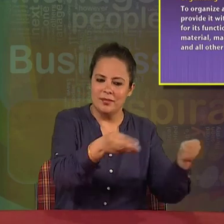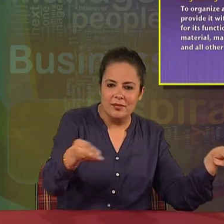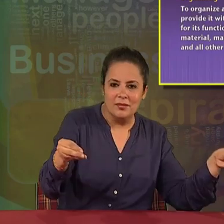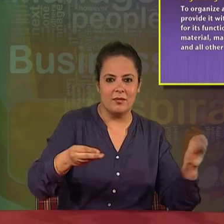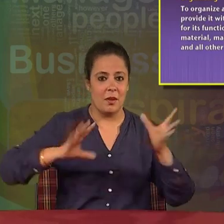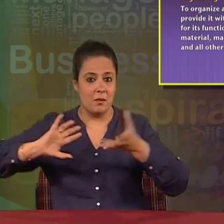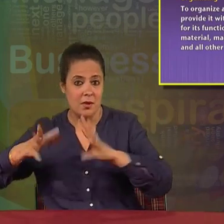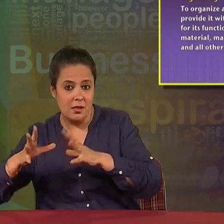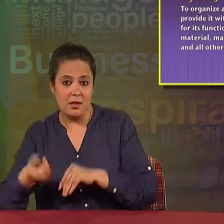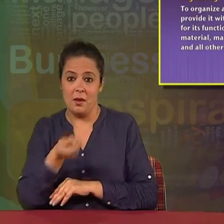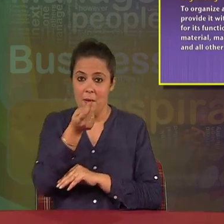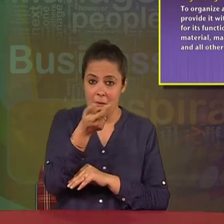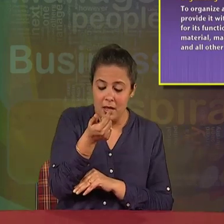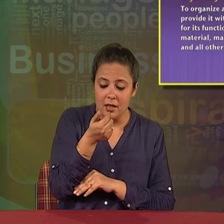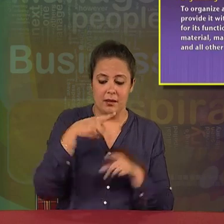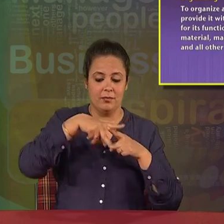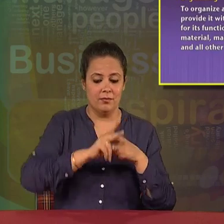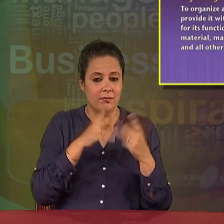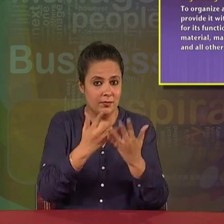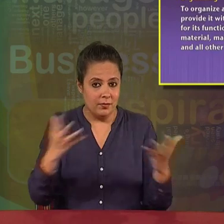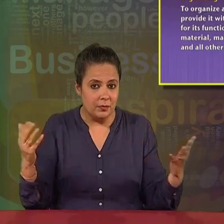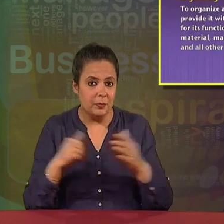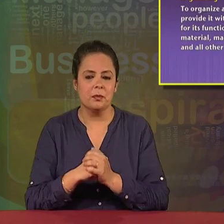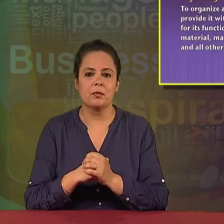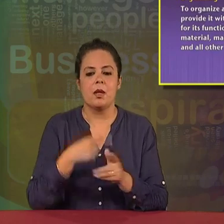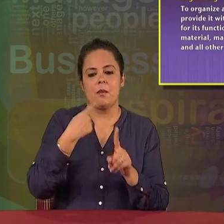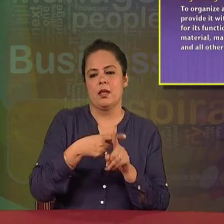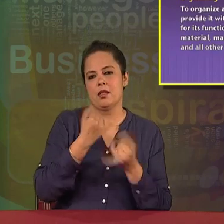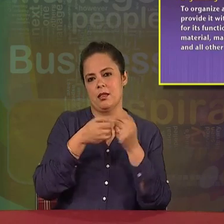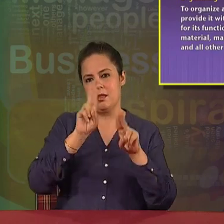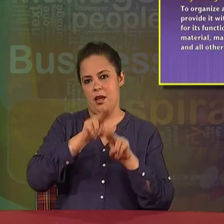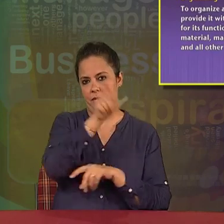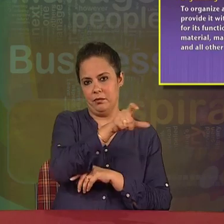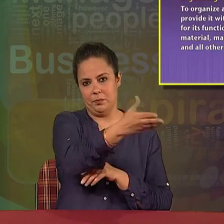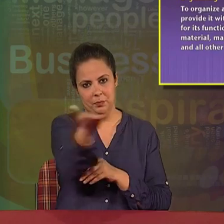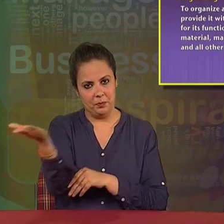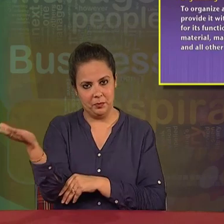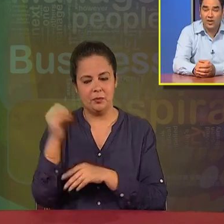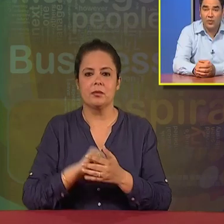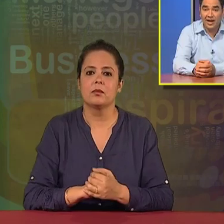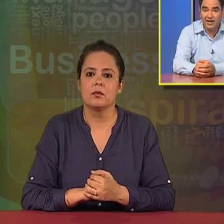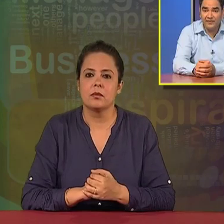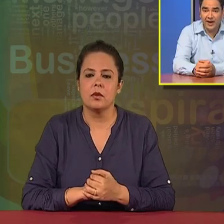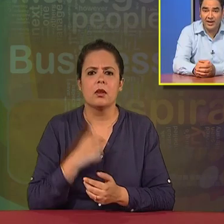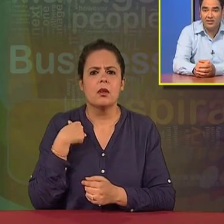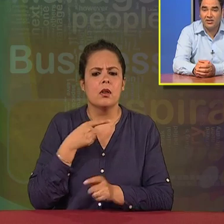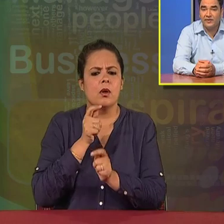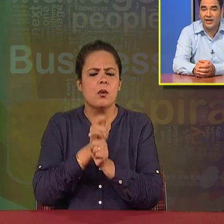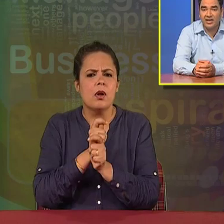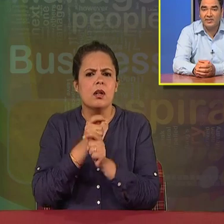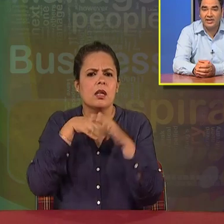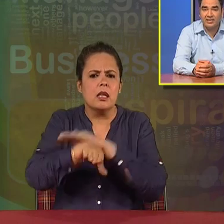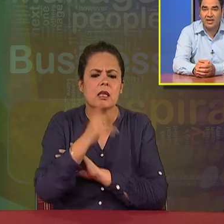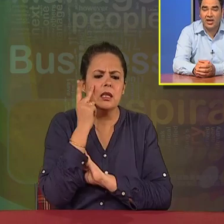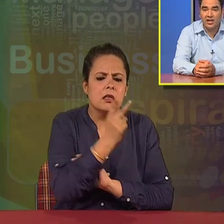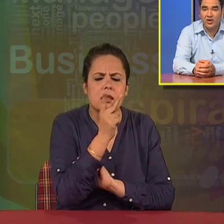machines, money, tools, and all other human resources. We identify the different